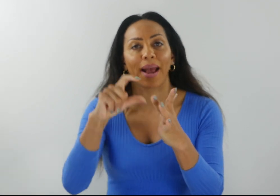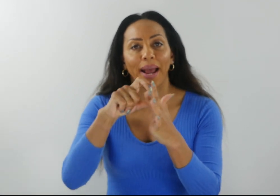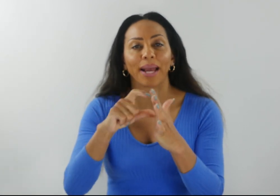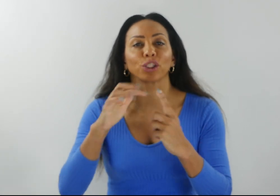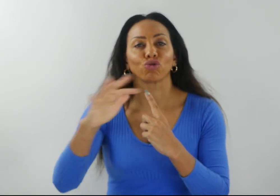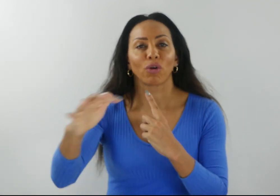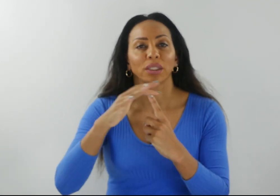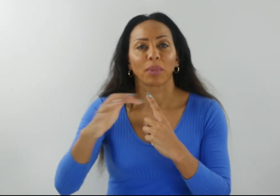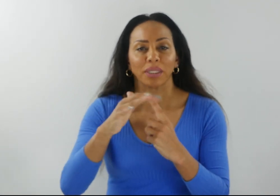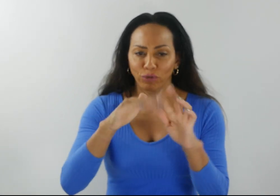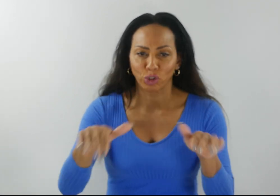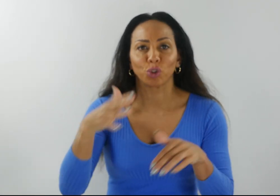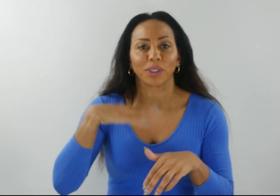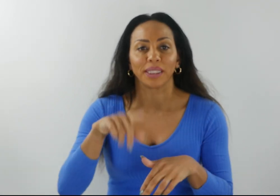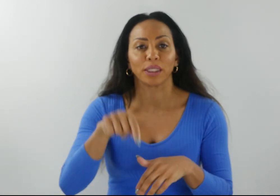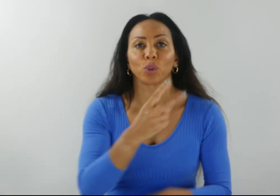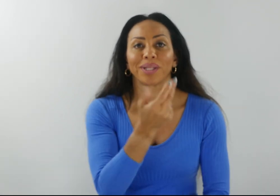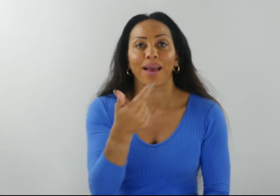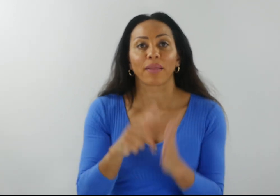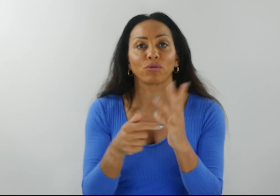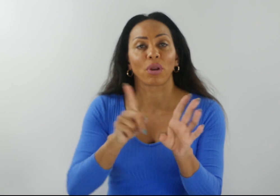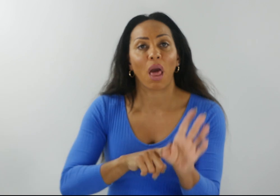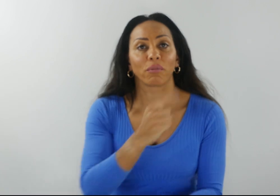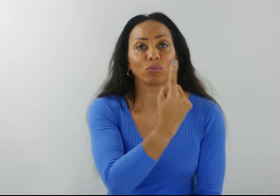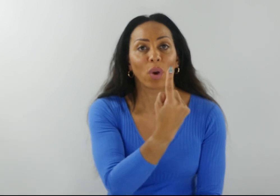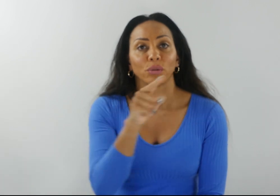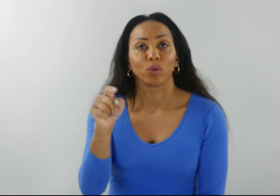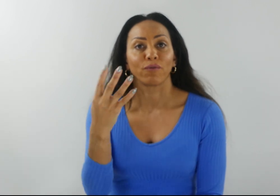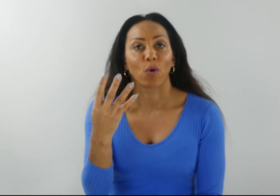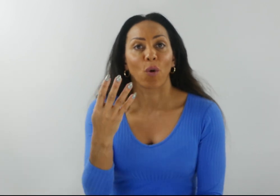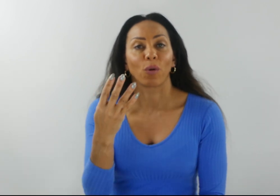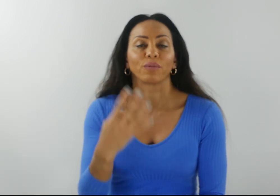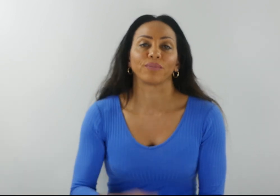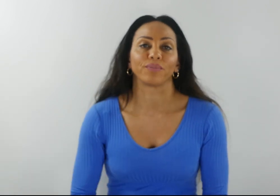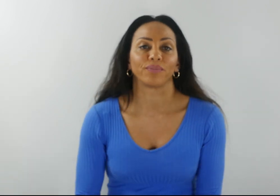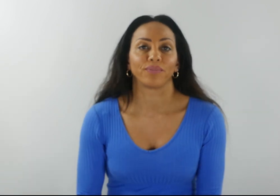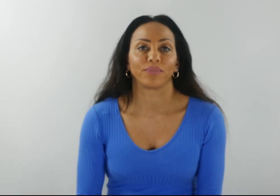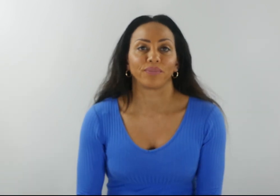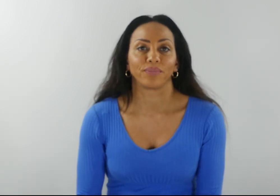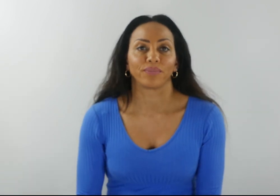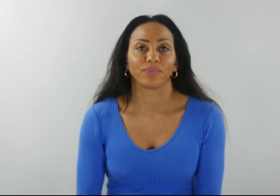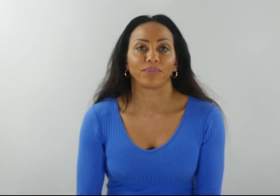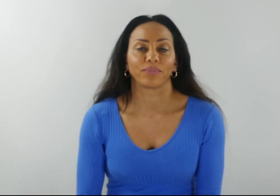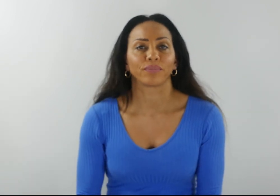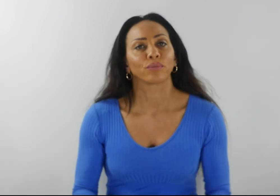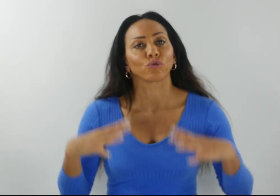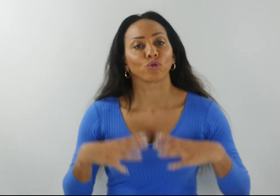receivers on the 28th of July, from 1 until 4pm. There'll be a relaxed session on the